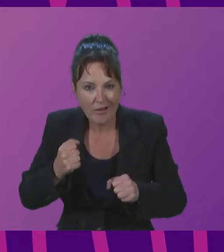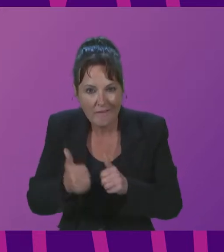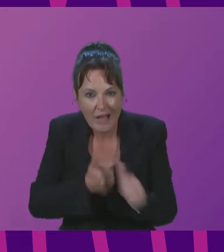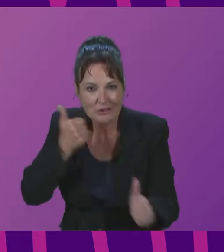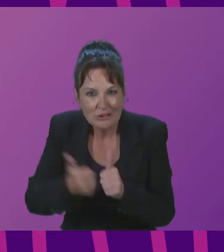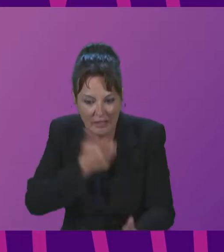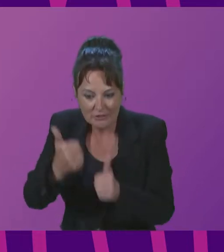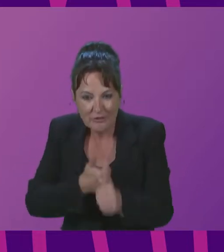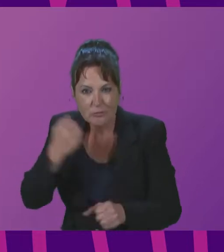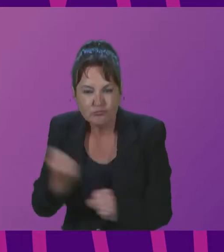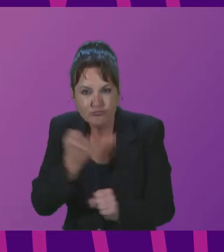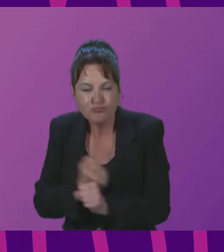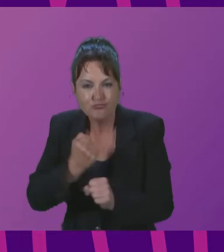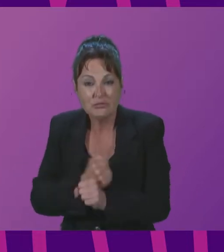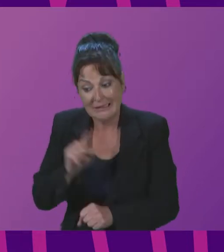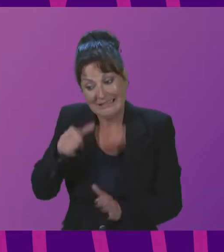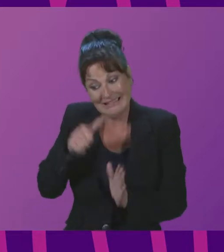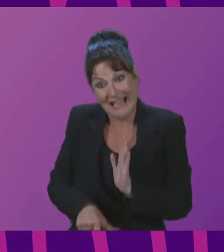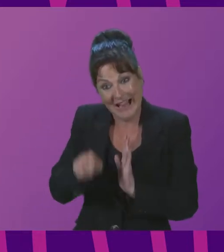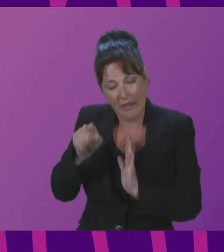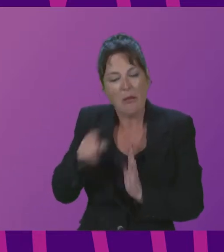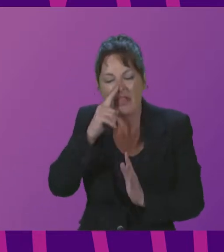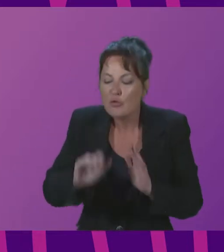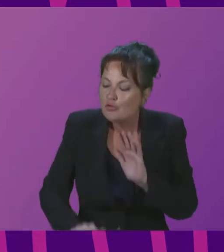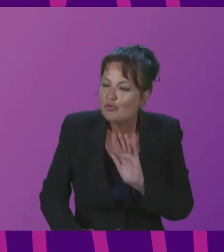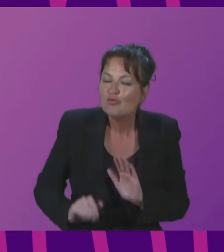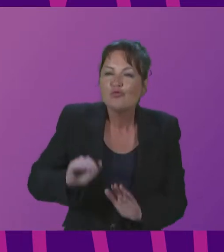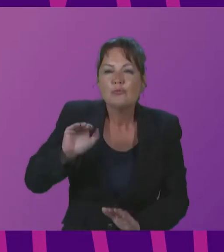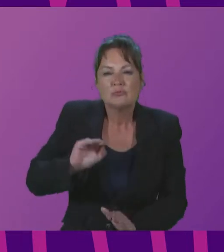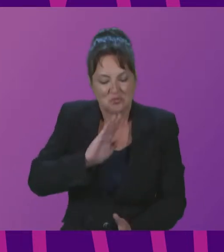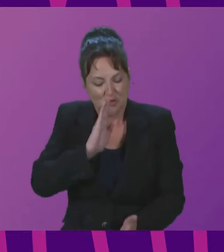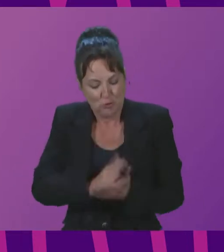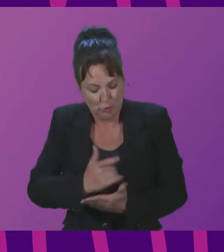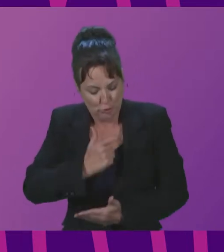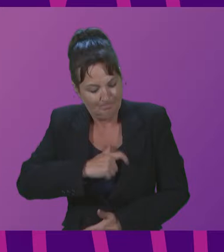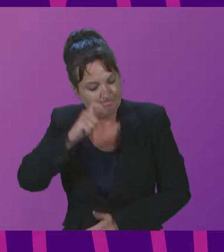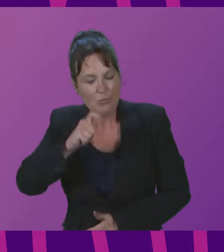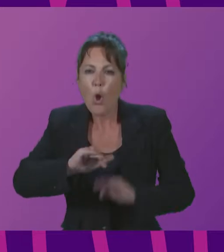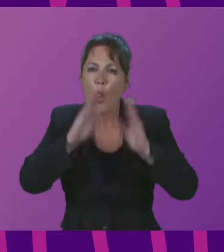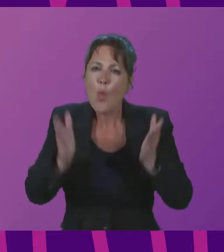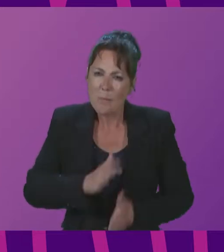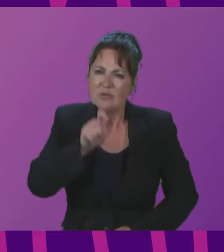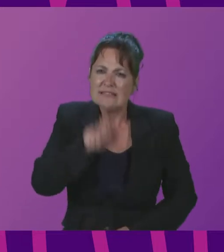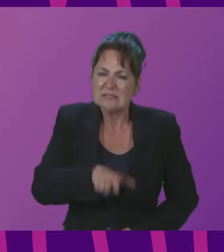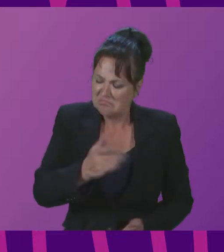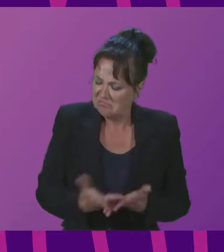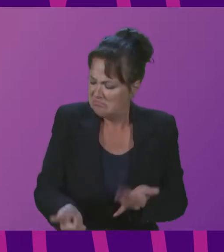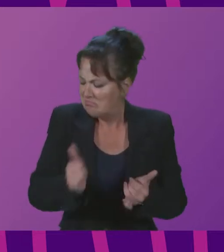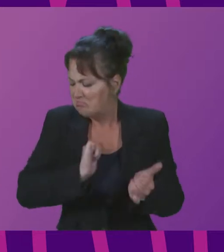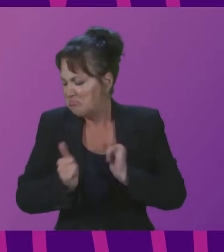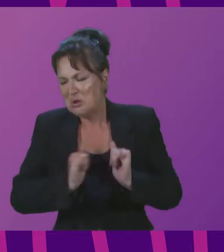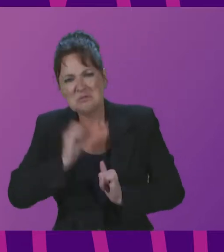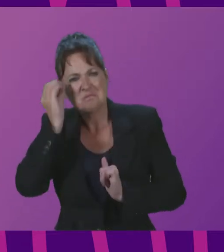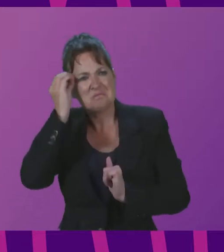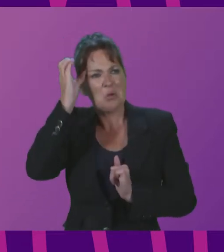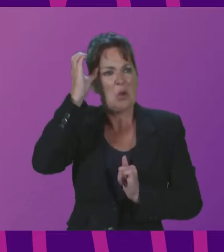literally he started there but he grew a true citizen of the world he was very proud and deeply knowledgeable